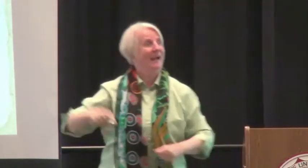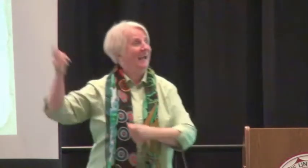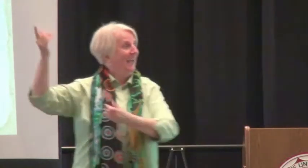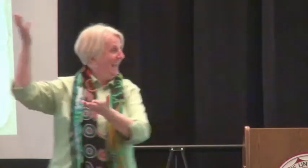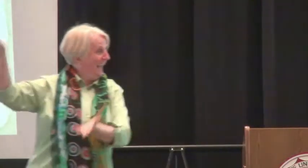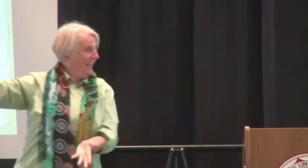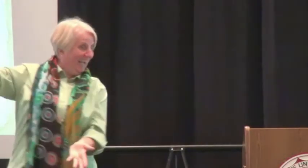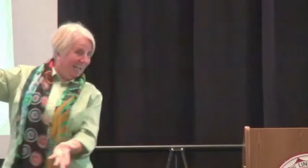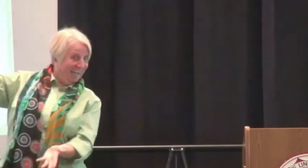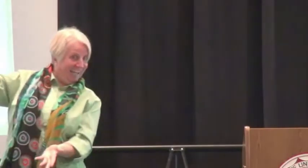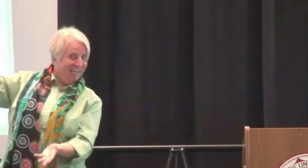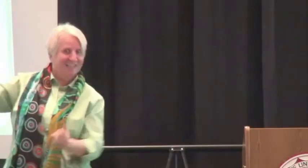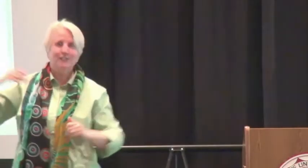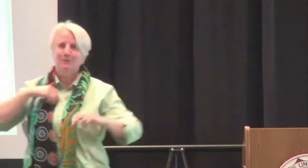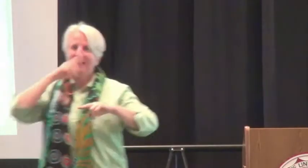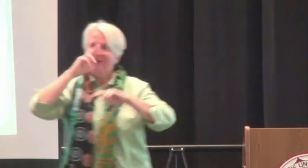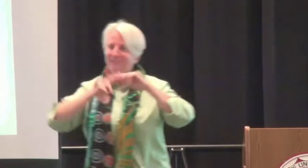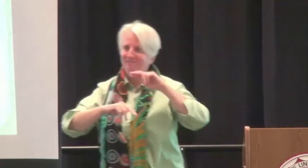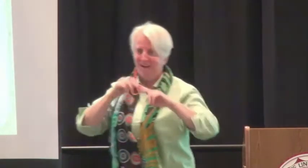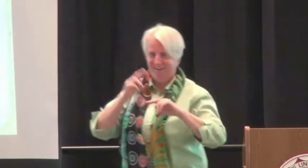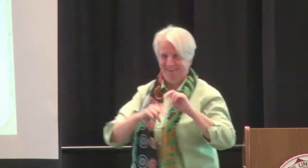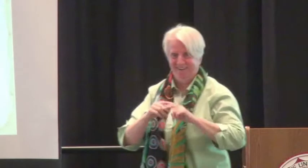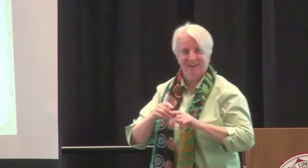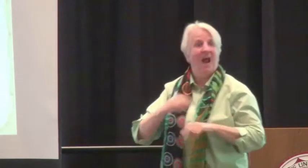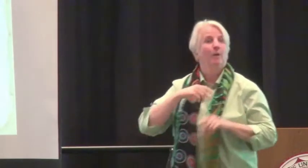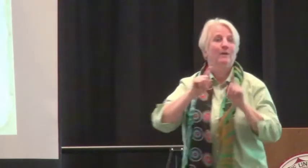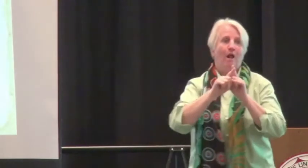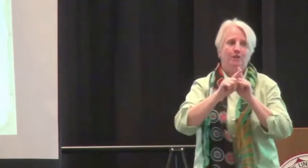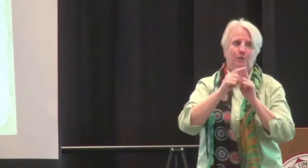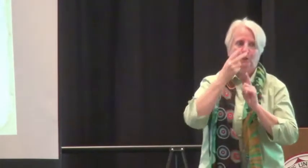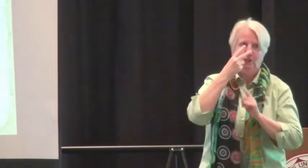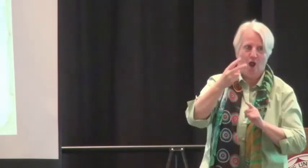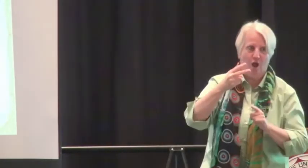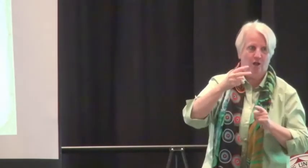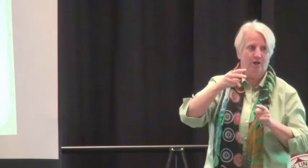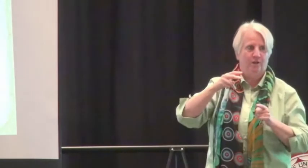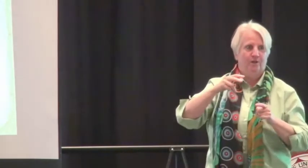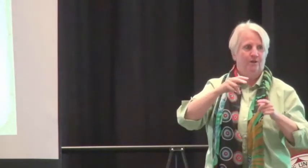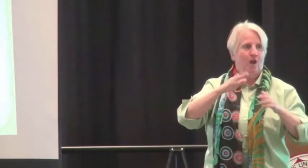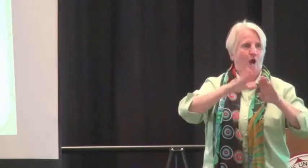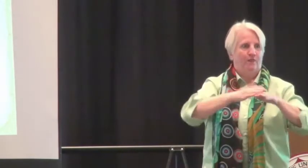said, hey, go take a picture with it. So there she was having fun on yet another one of our trips.